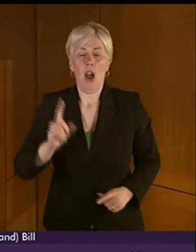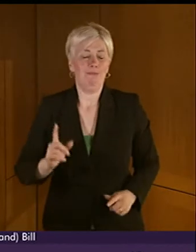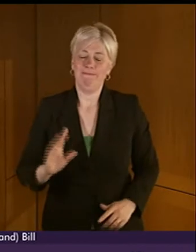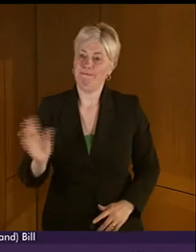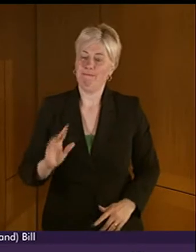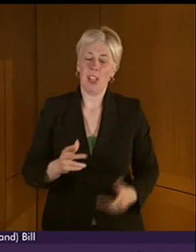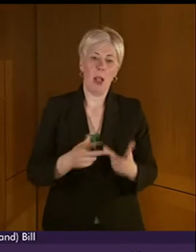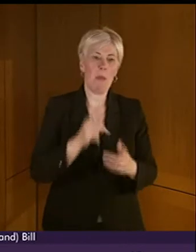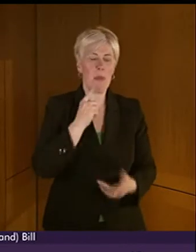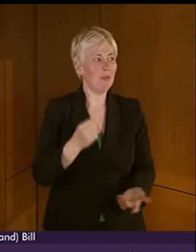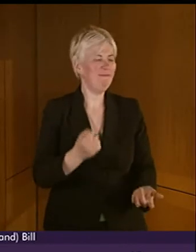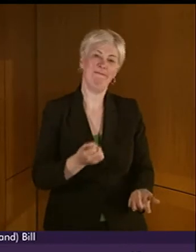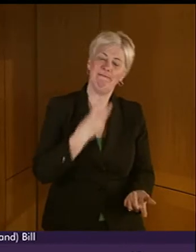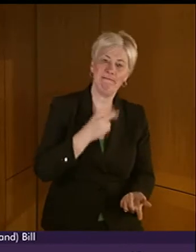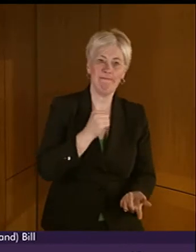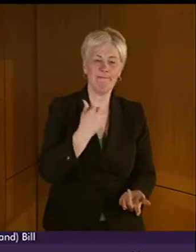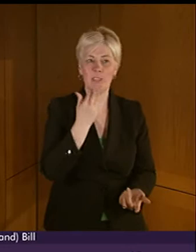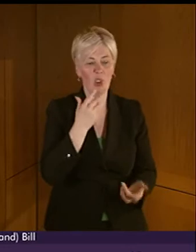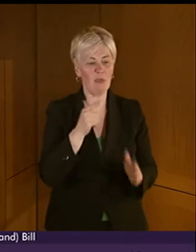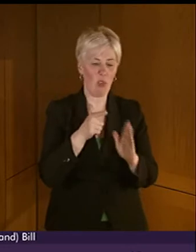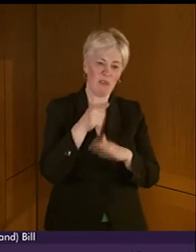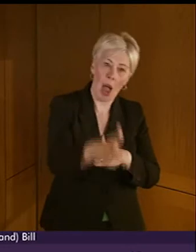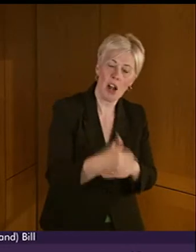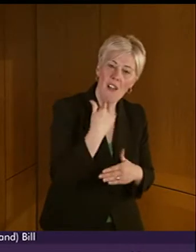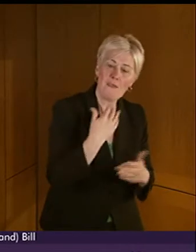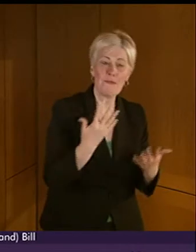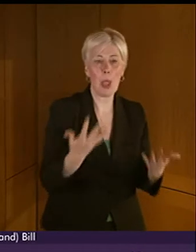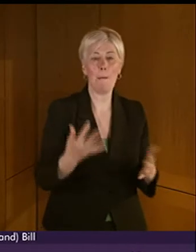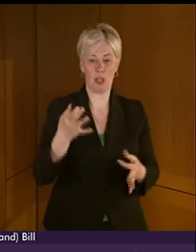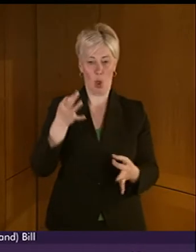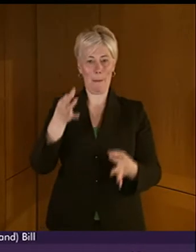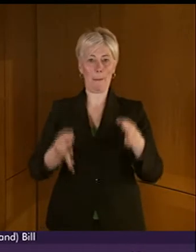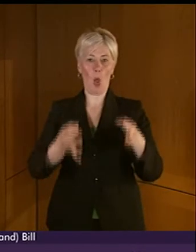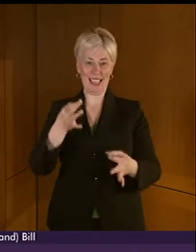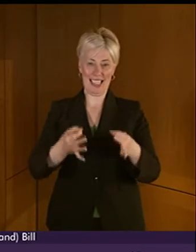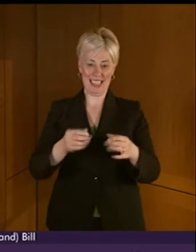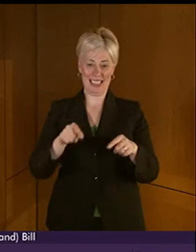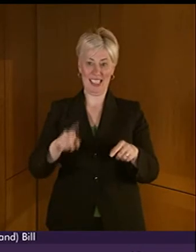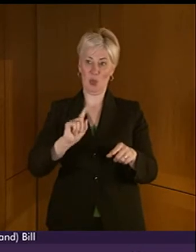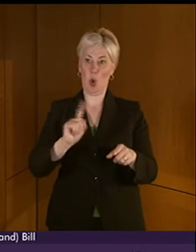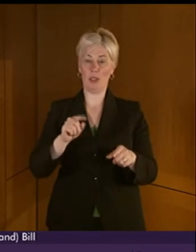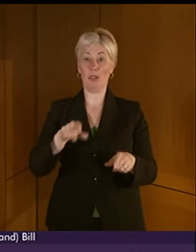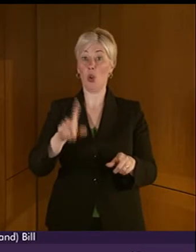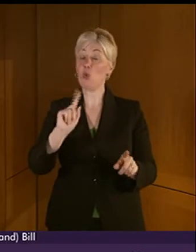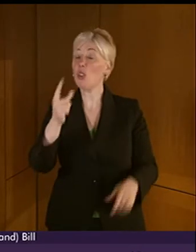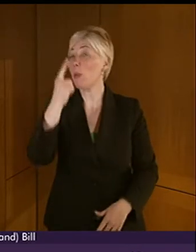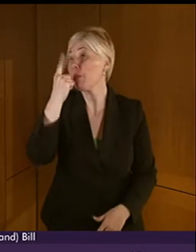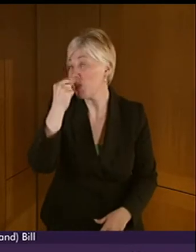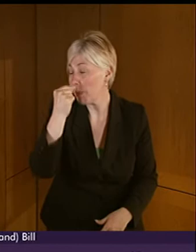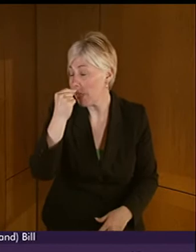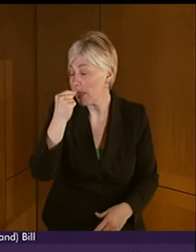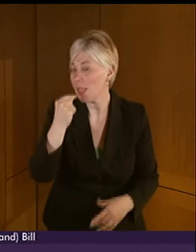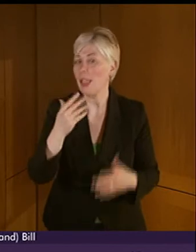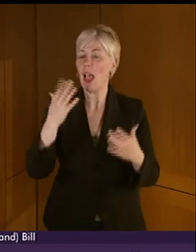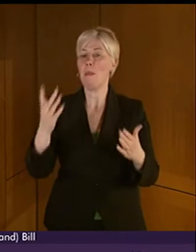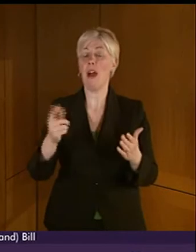that it does not go far enough, but as we all know politics is about the art of the possible. I think, from the evidence that we have received, Mark